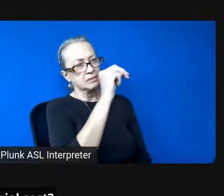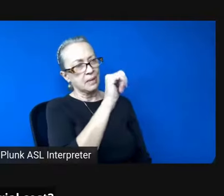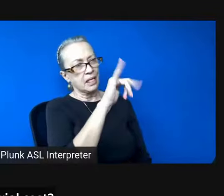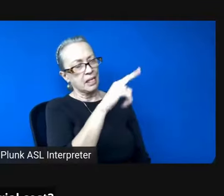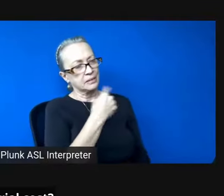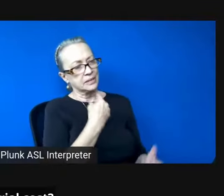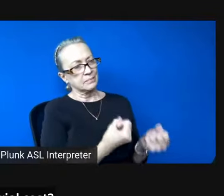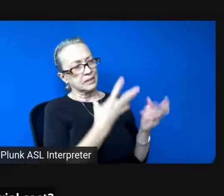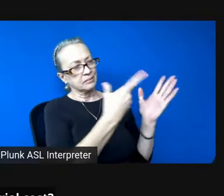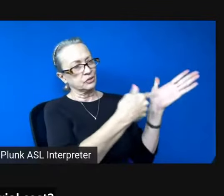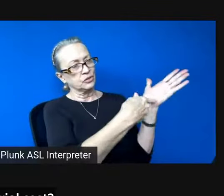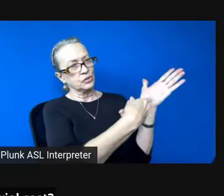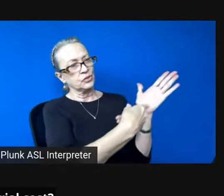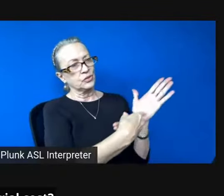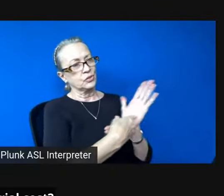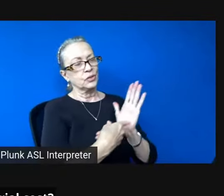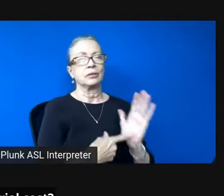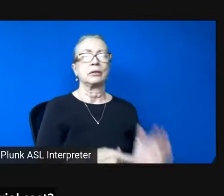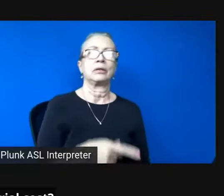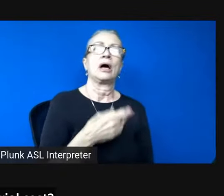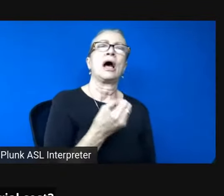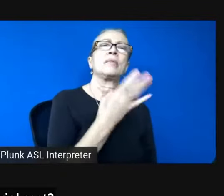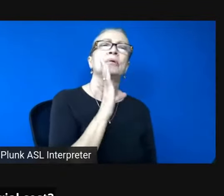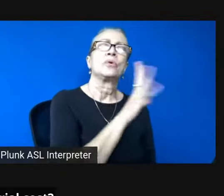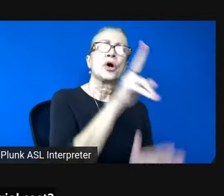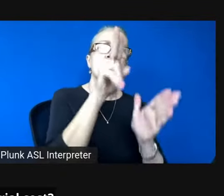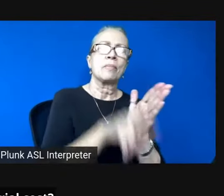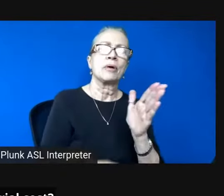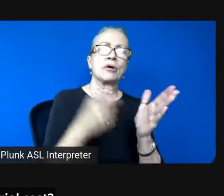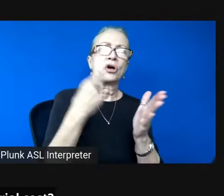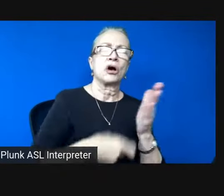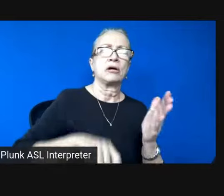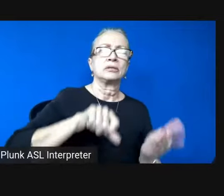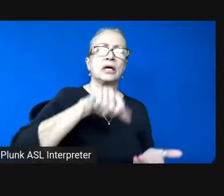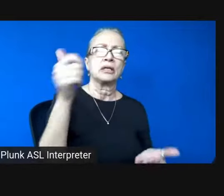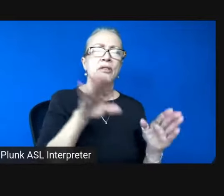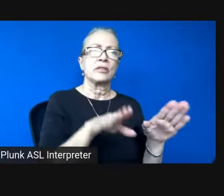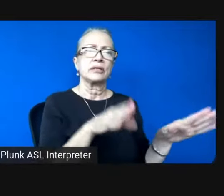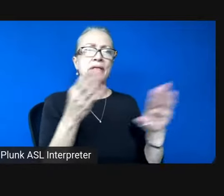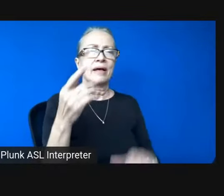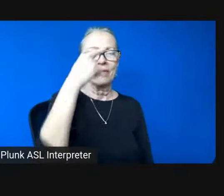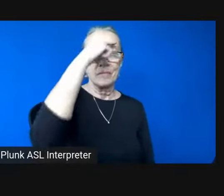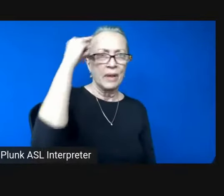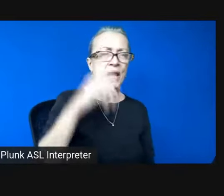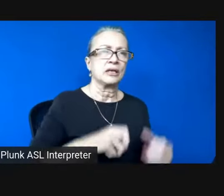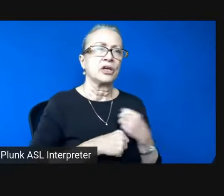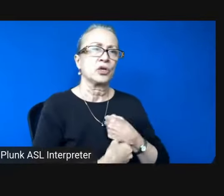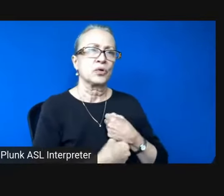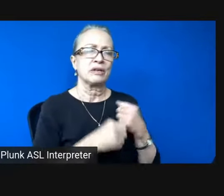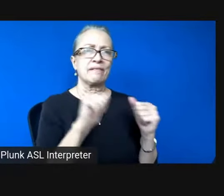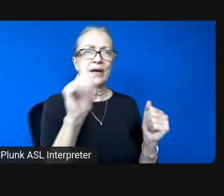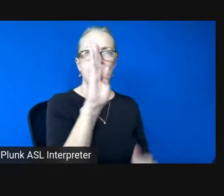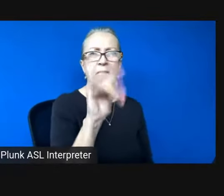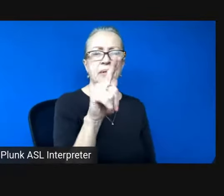How much will her burial cost? Death, another debt, black. Grief, a bill where the body was,